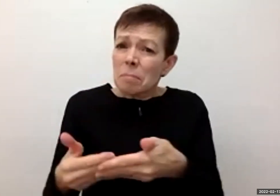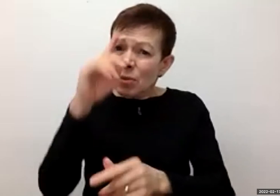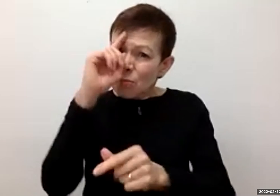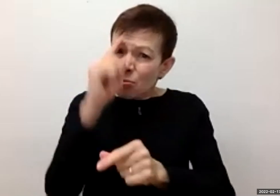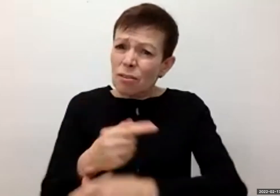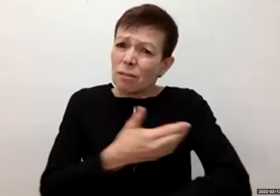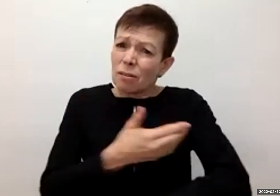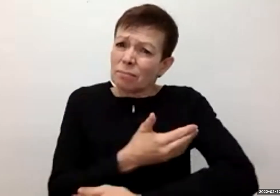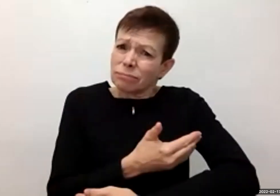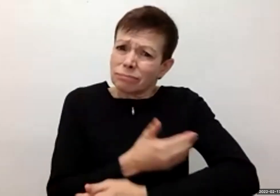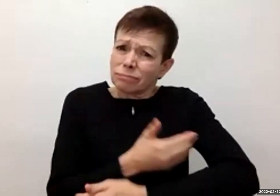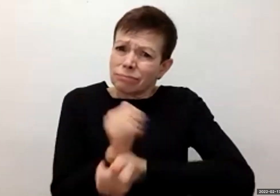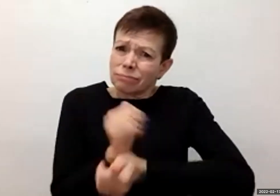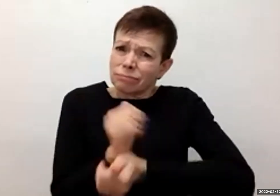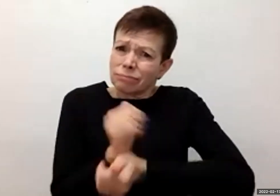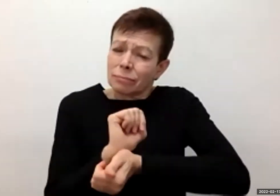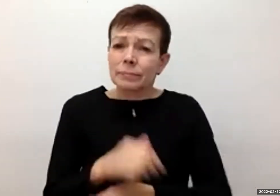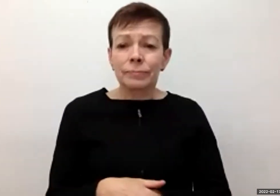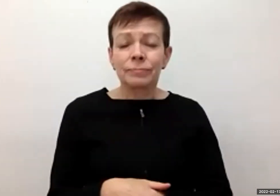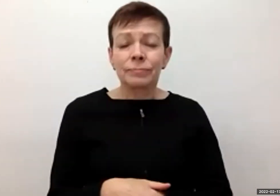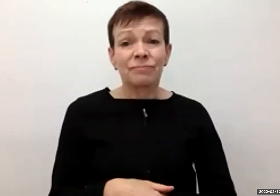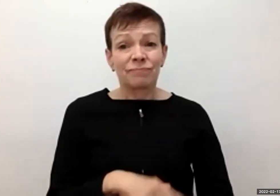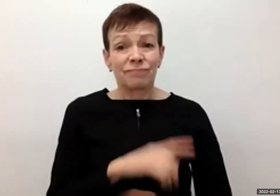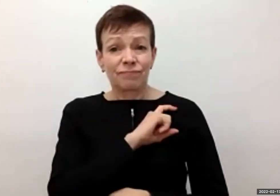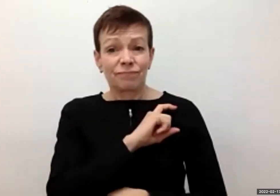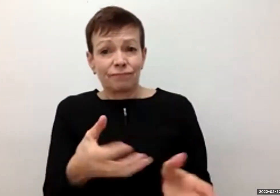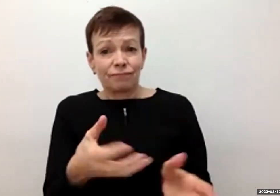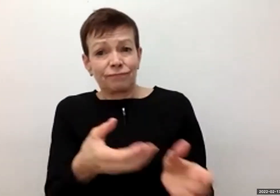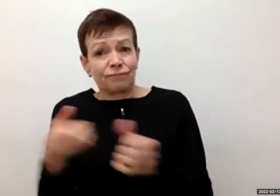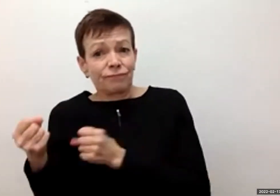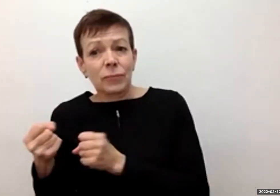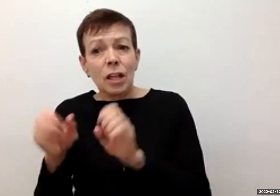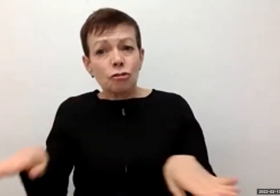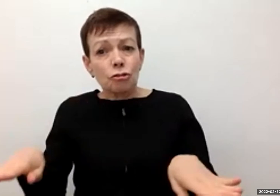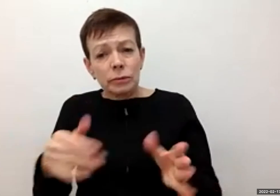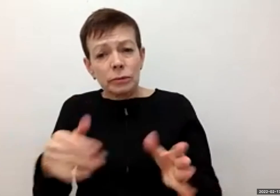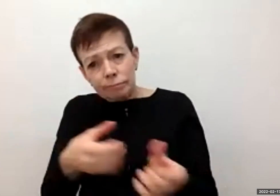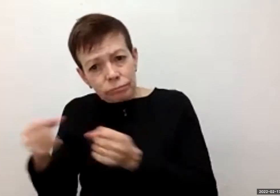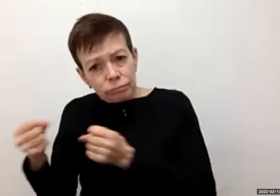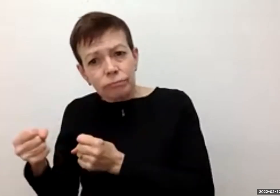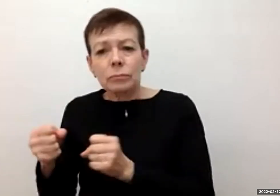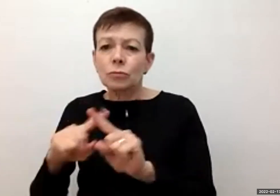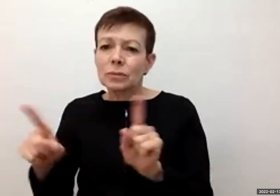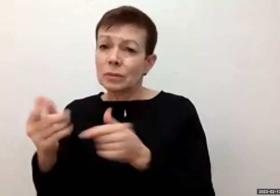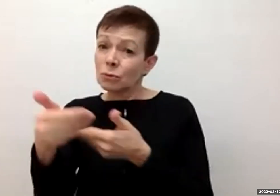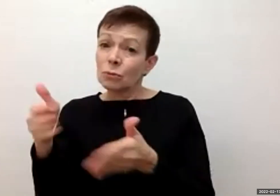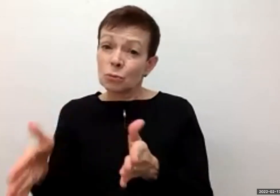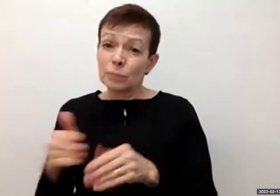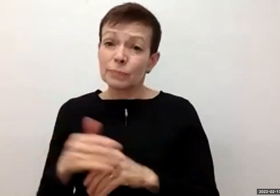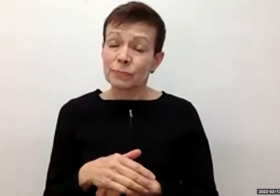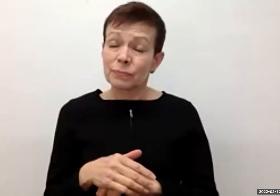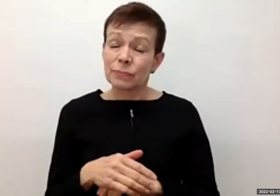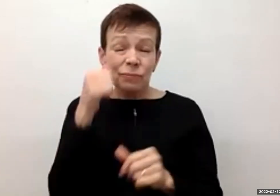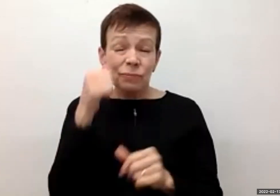taking two of my siblings and me away from our parents and putting us in a different room. I remember bright